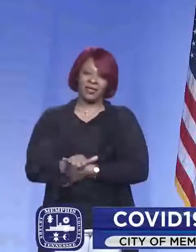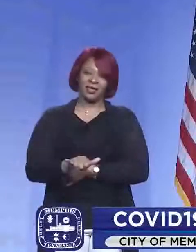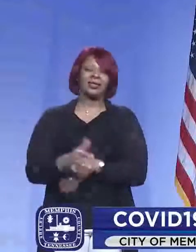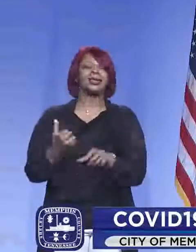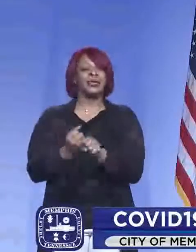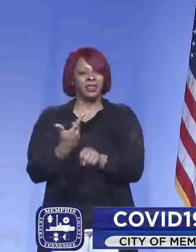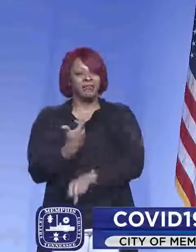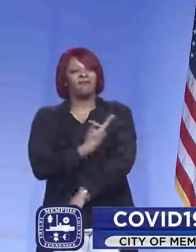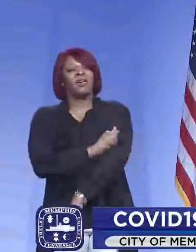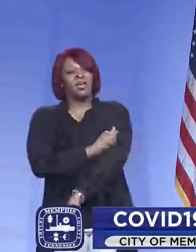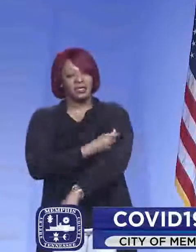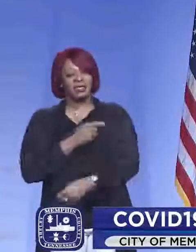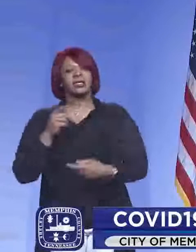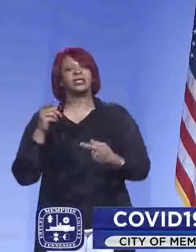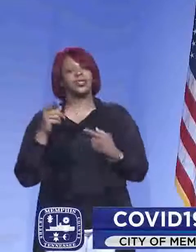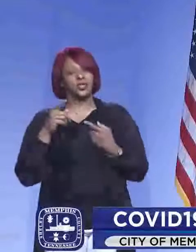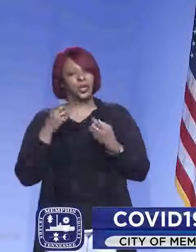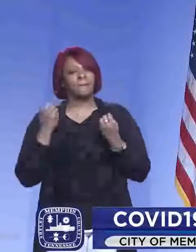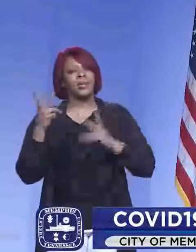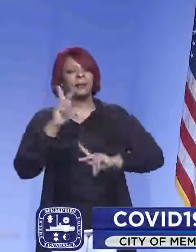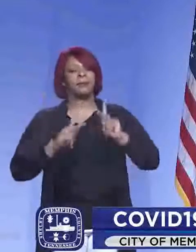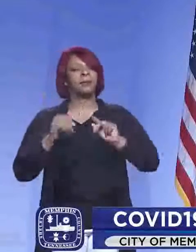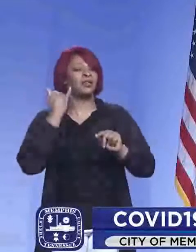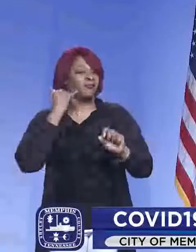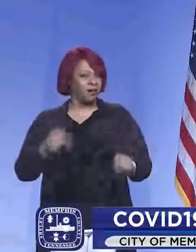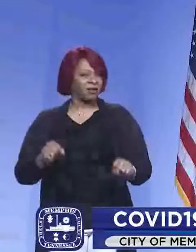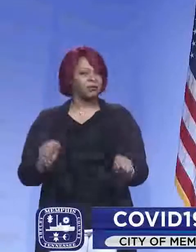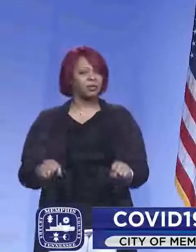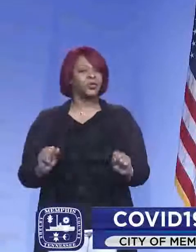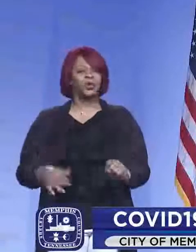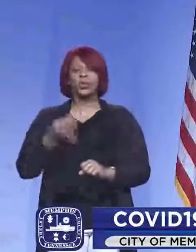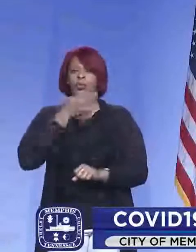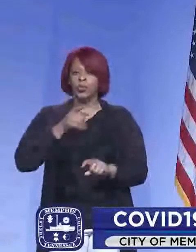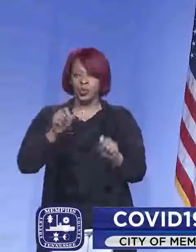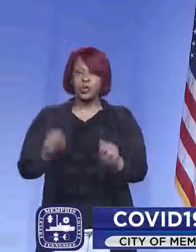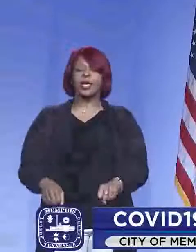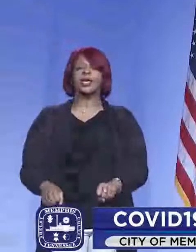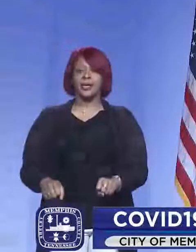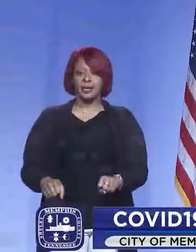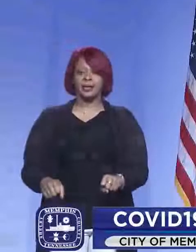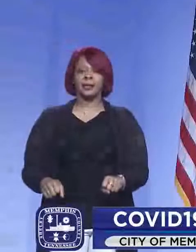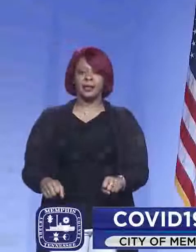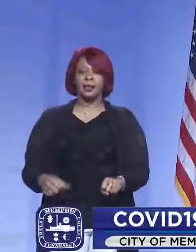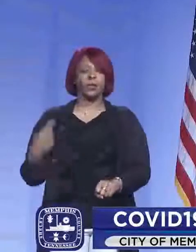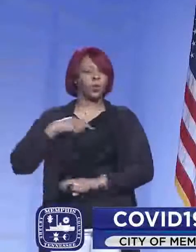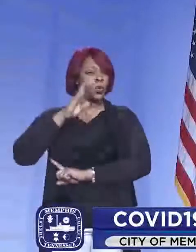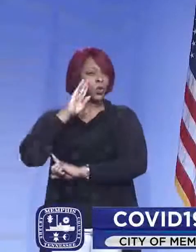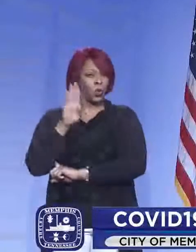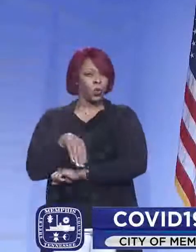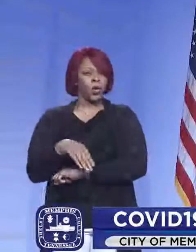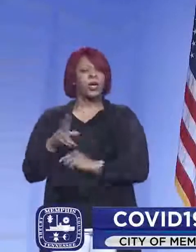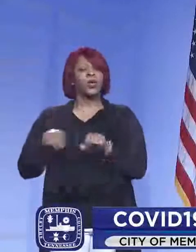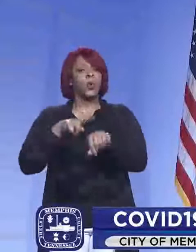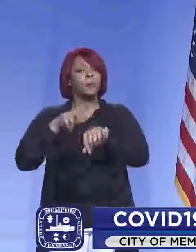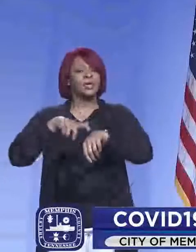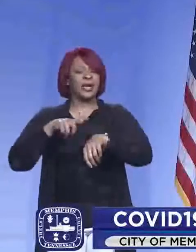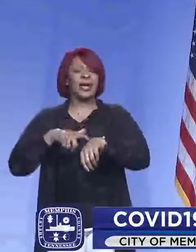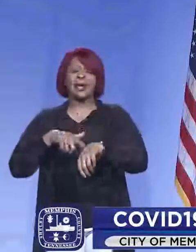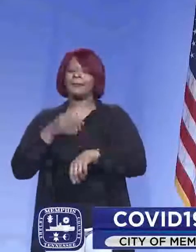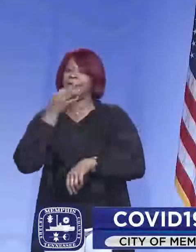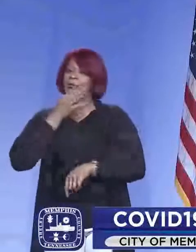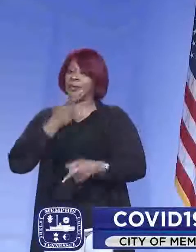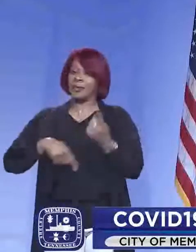get the vaccine into as many people as possible as soon as we can. And we know that normal times are coming.